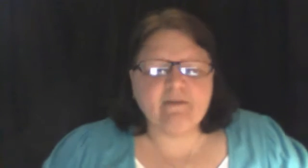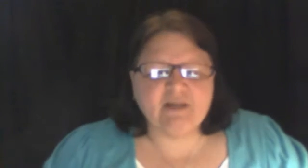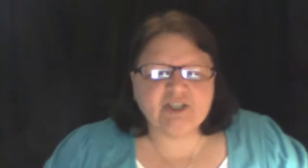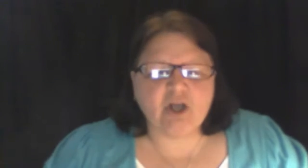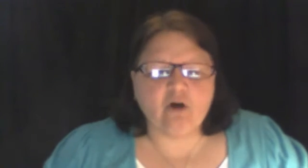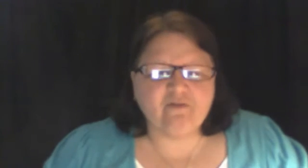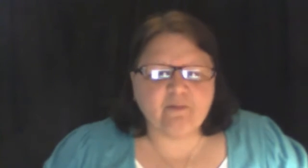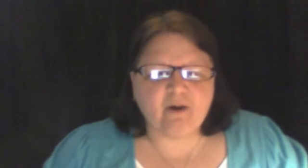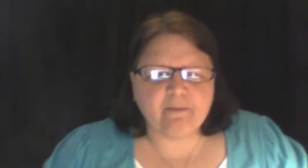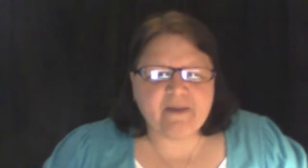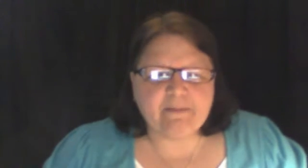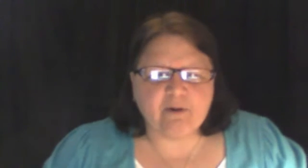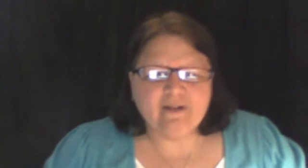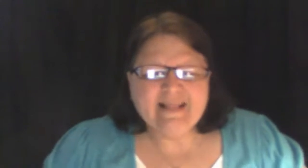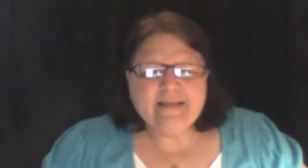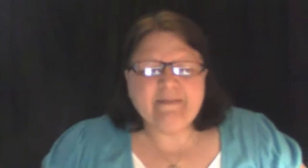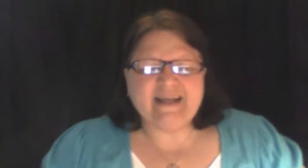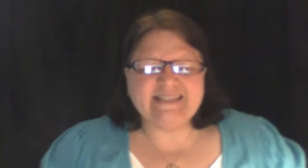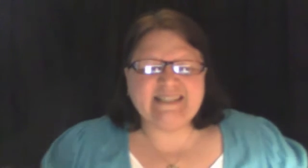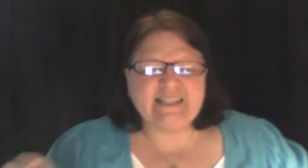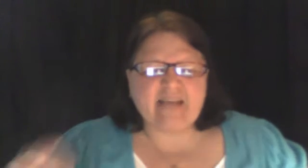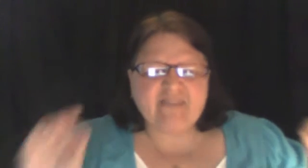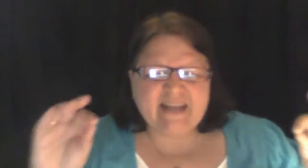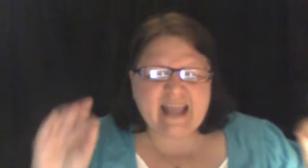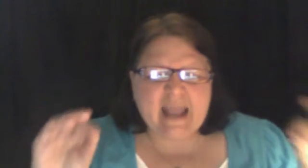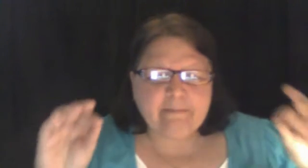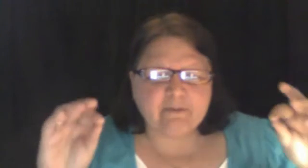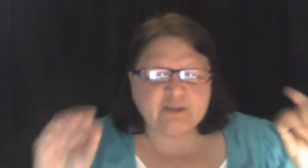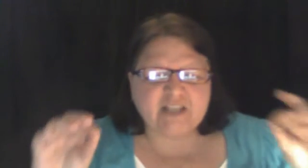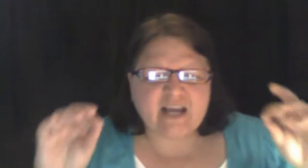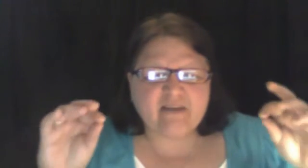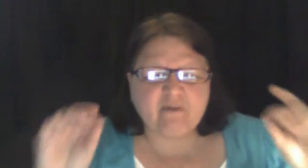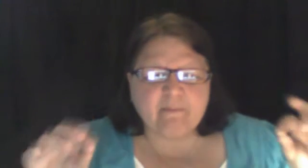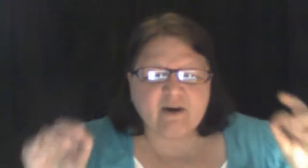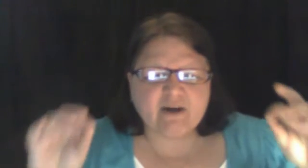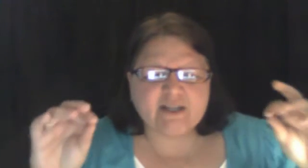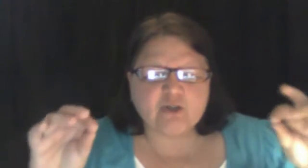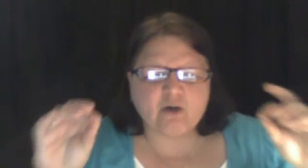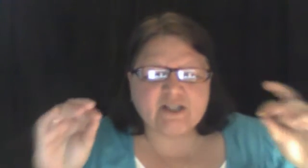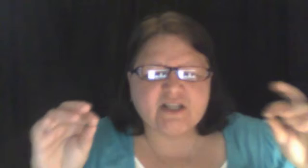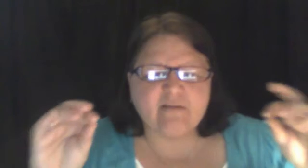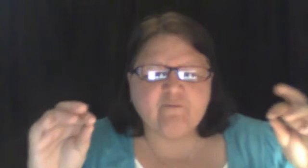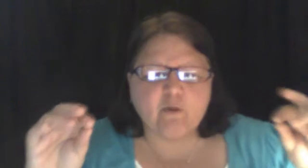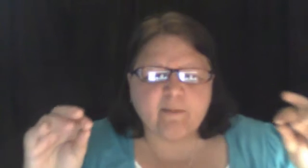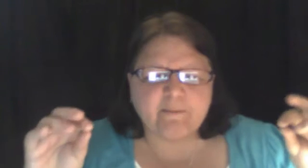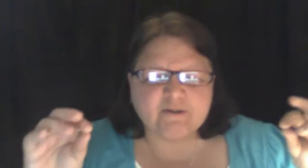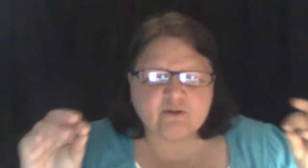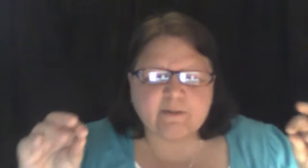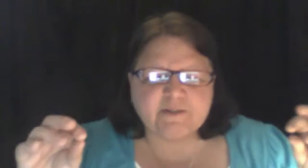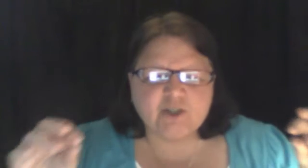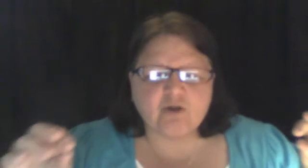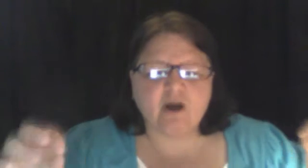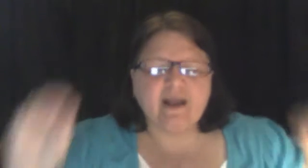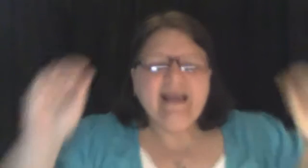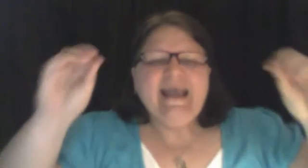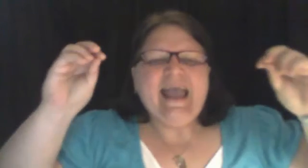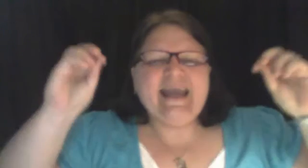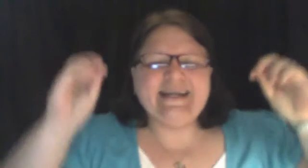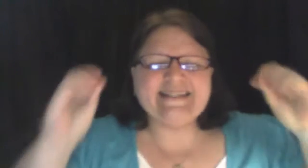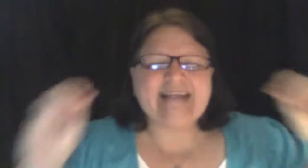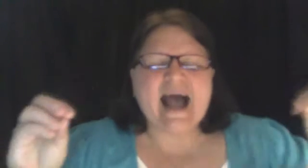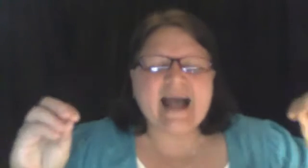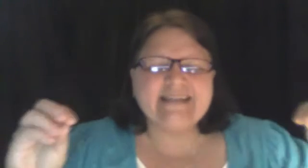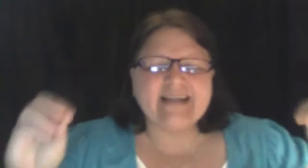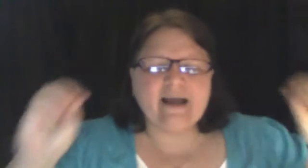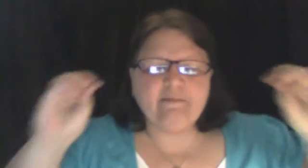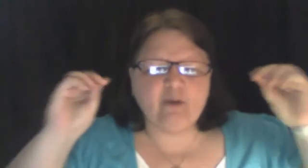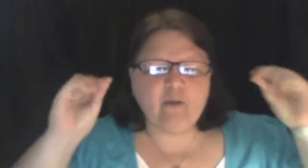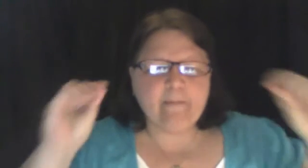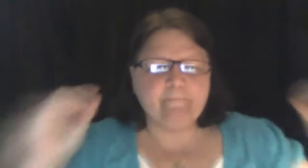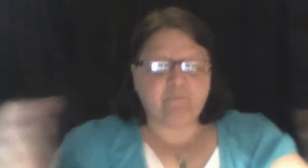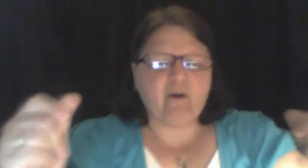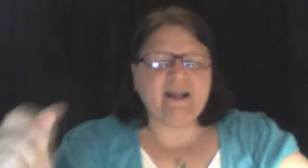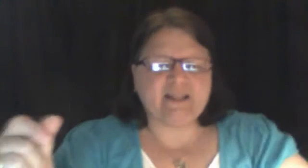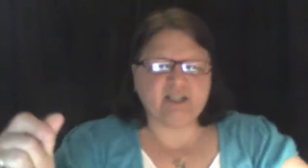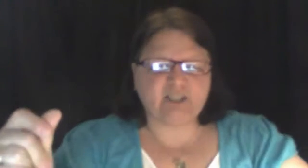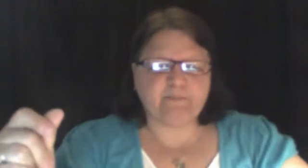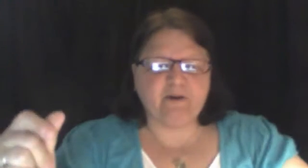must go from our people because 78% of Americans are on some form of prescription drug. And it is high time that we break the spirit